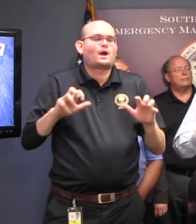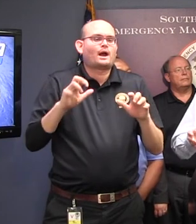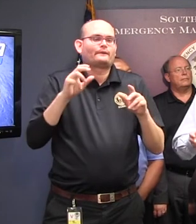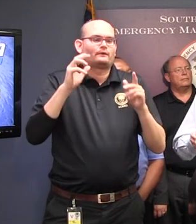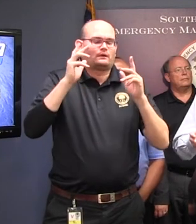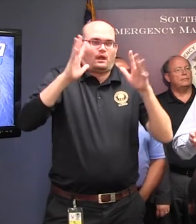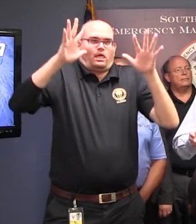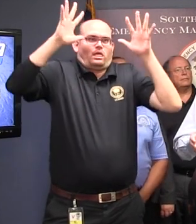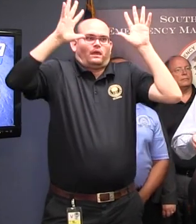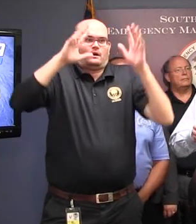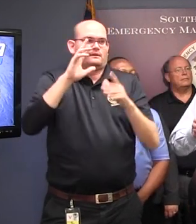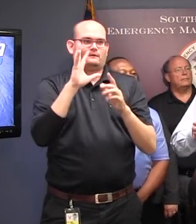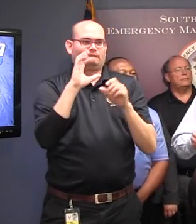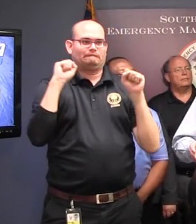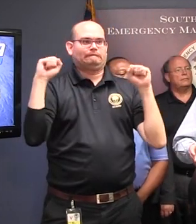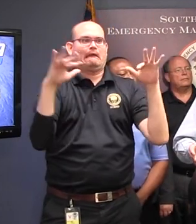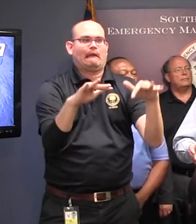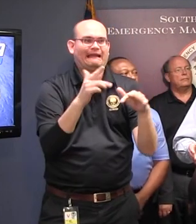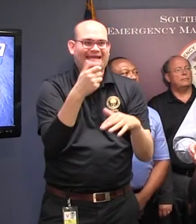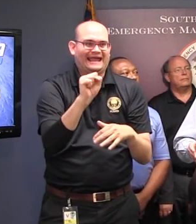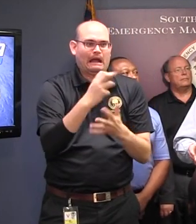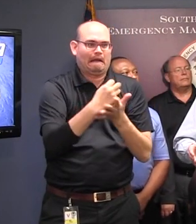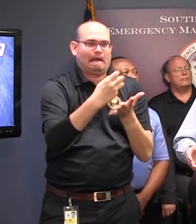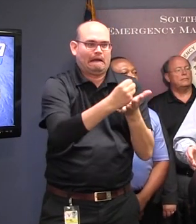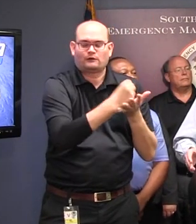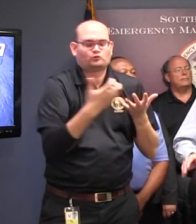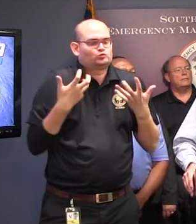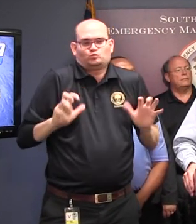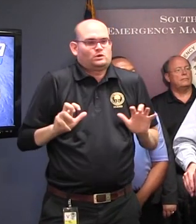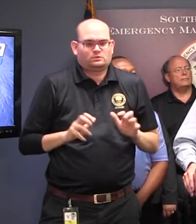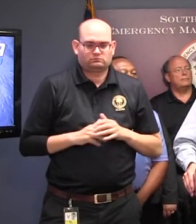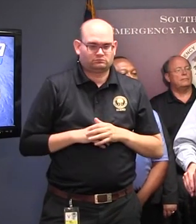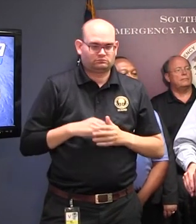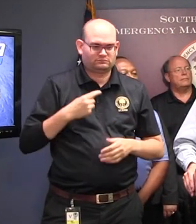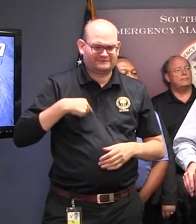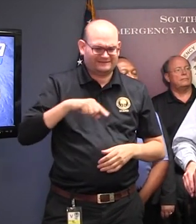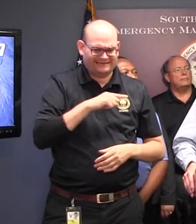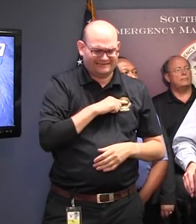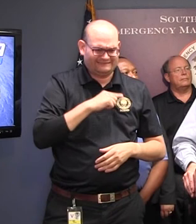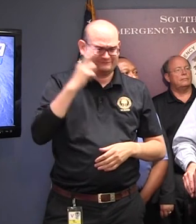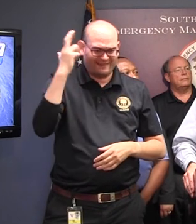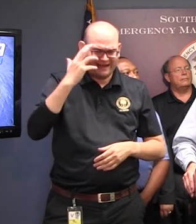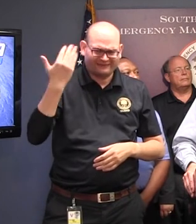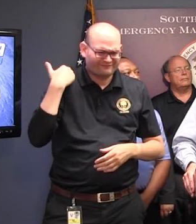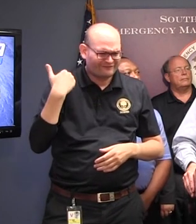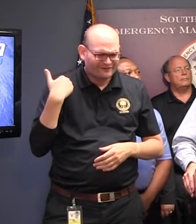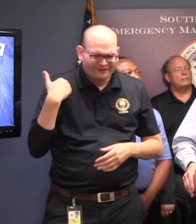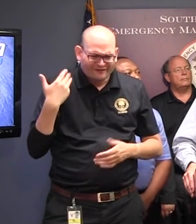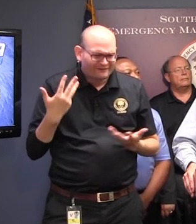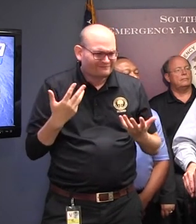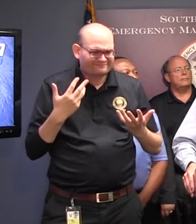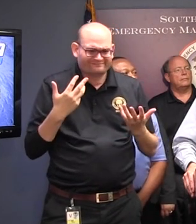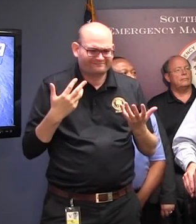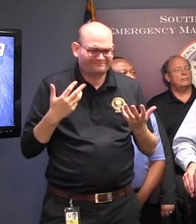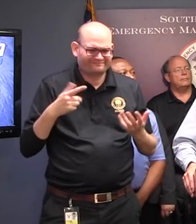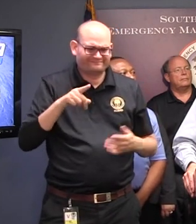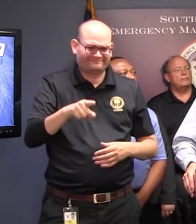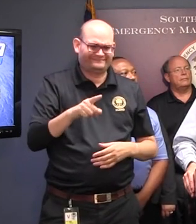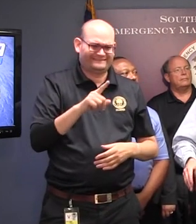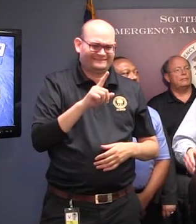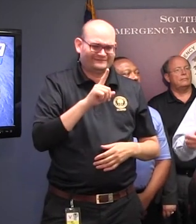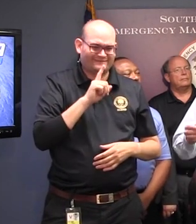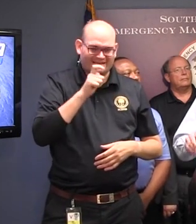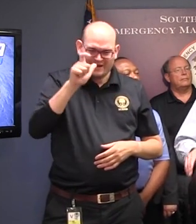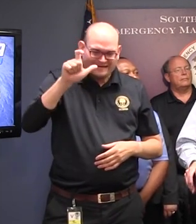We've been through these things before. You've got to be reasonable. You don't need a full tank of gas